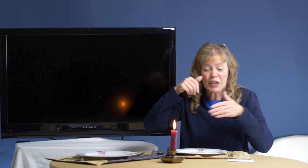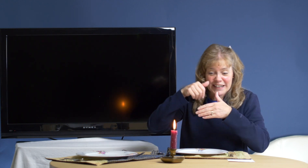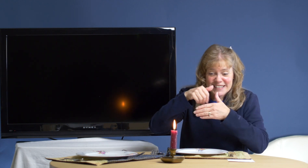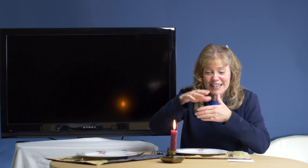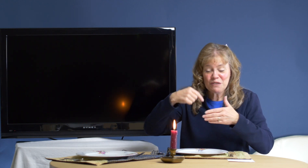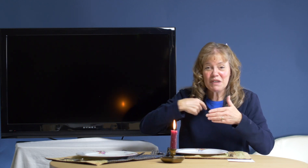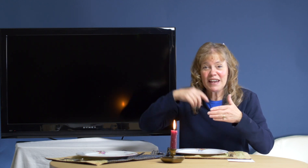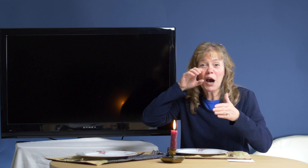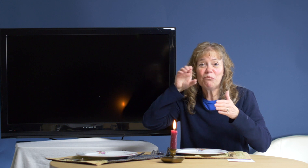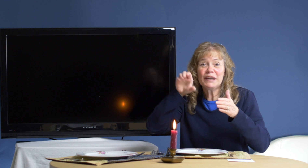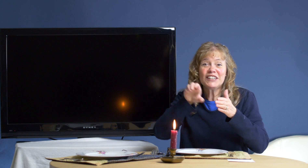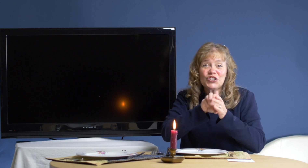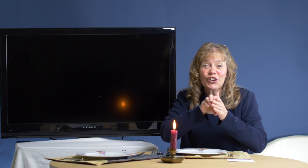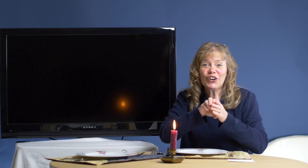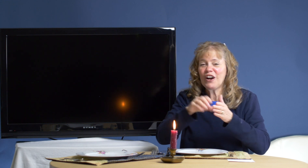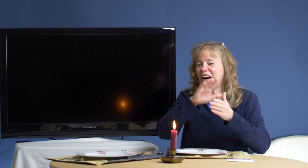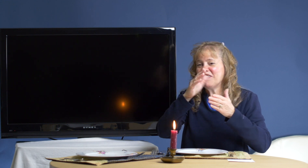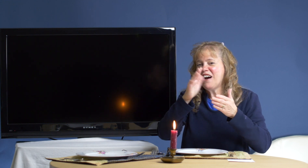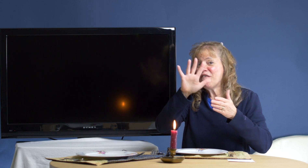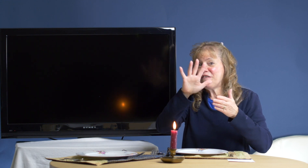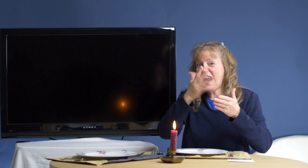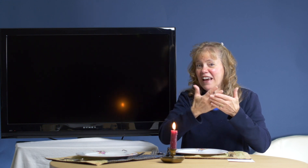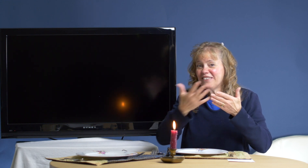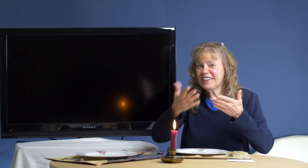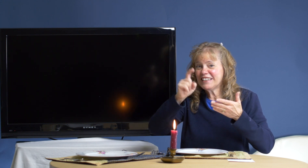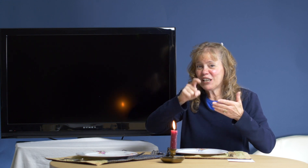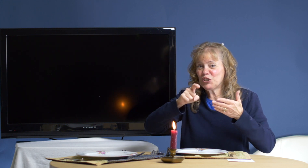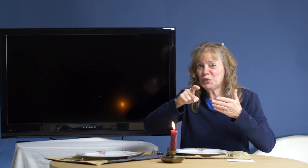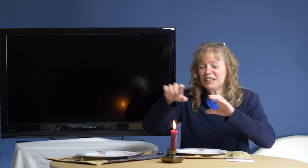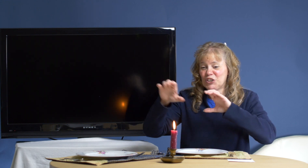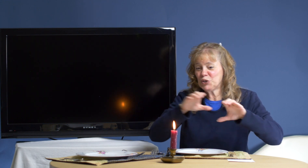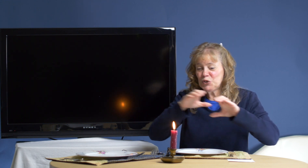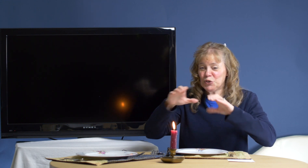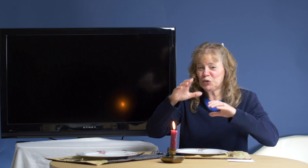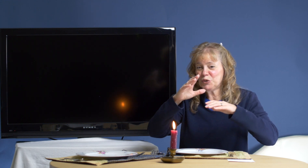you had to send me a picture of five things that you needed to do.